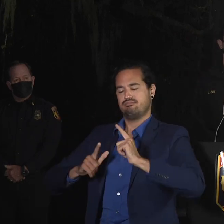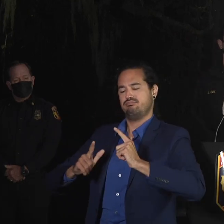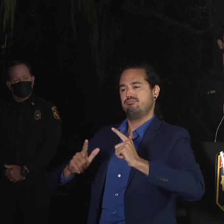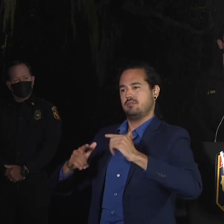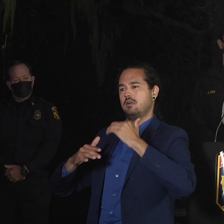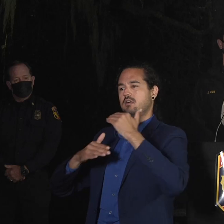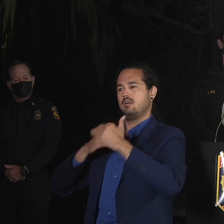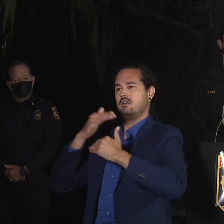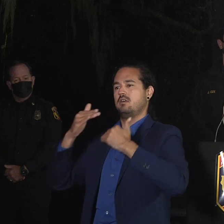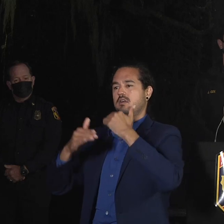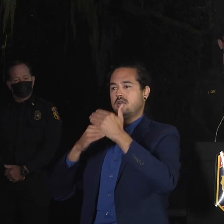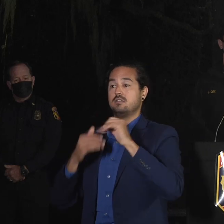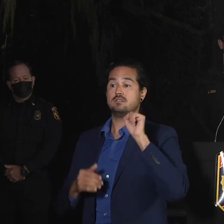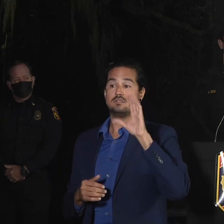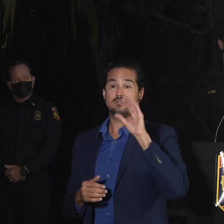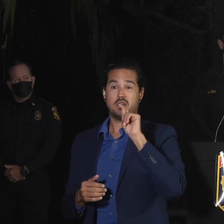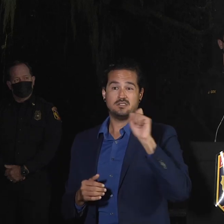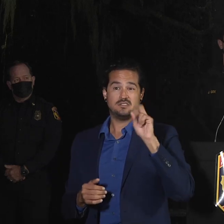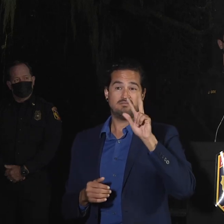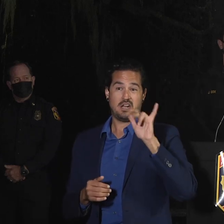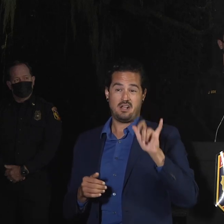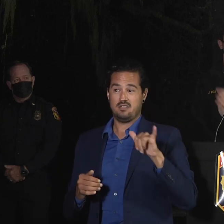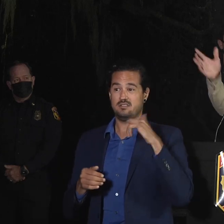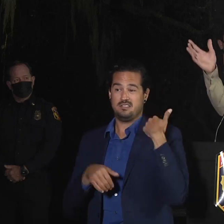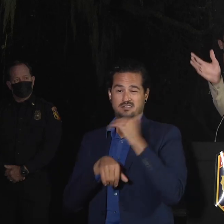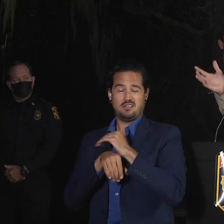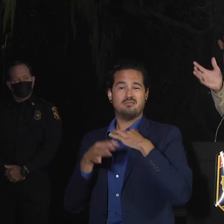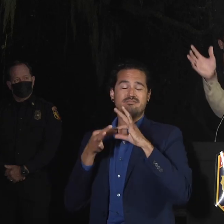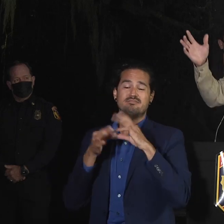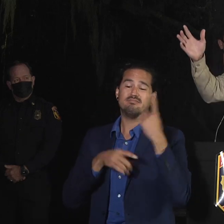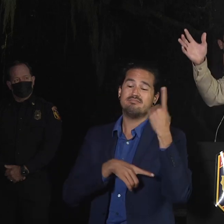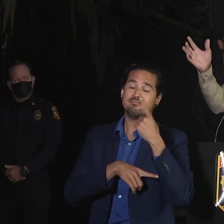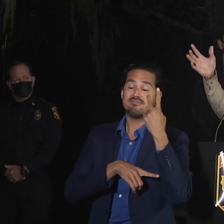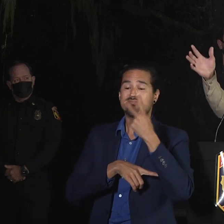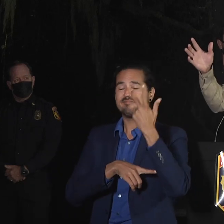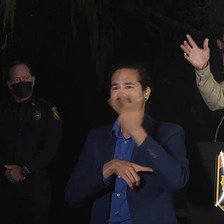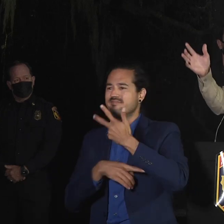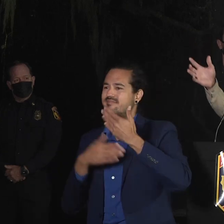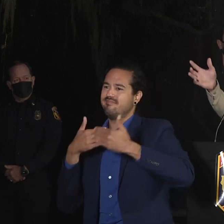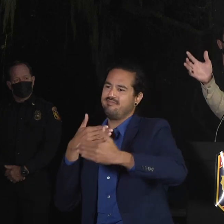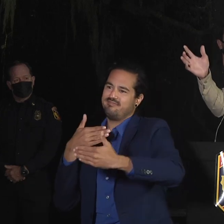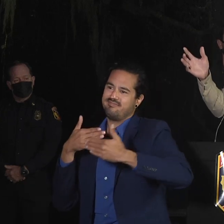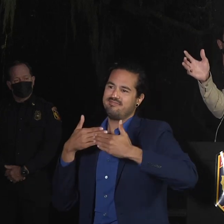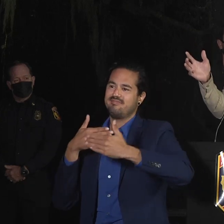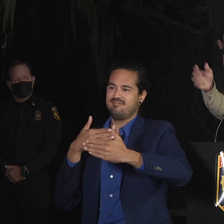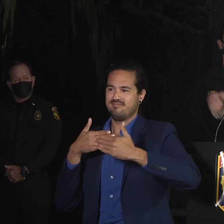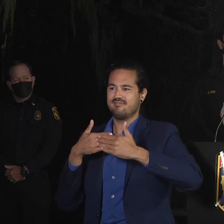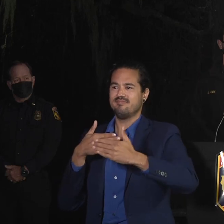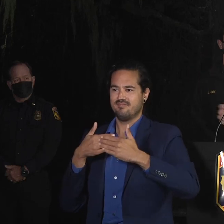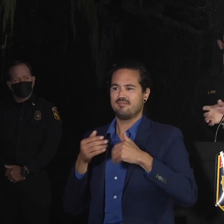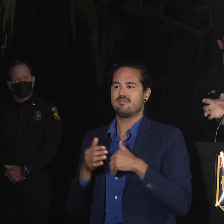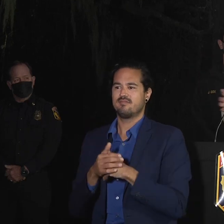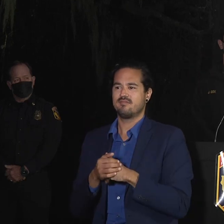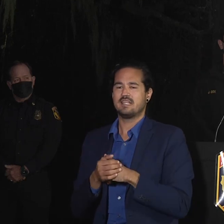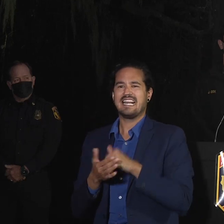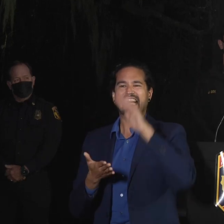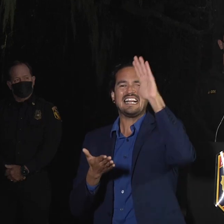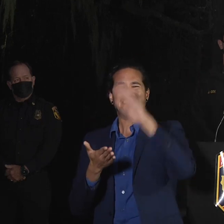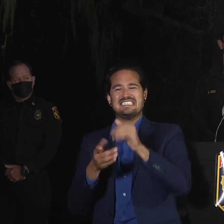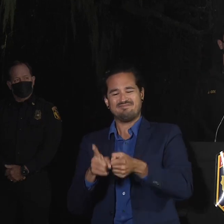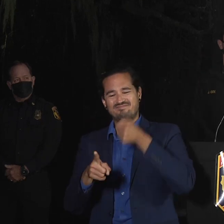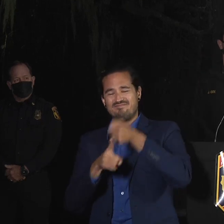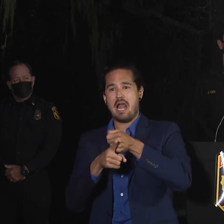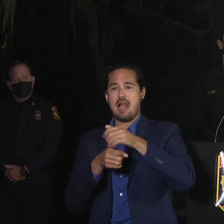or days, you know, with regards to repopulating Scotts Valley. And that'll kind of be the case, you know, for those least affected areas. And then as we get